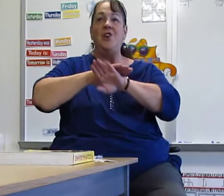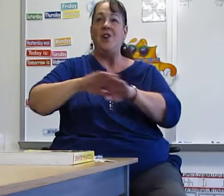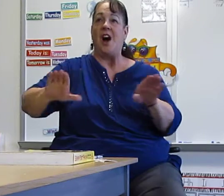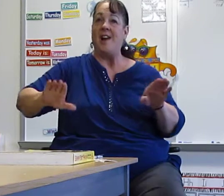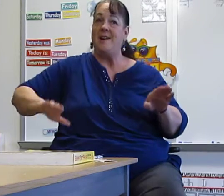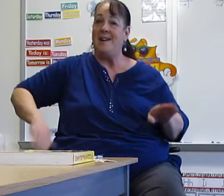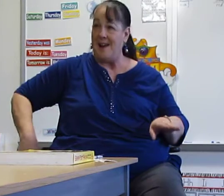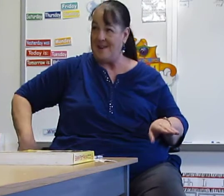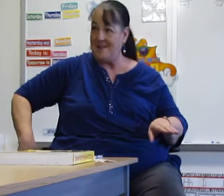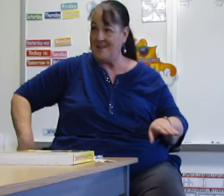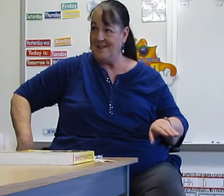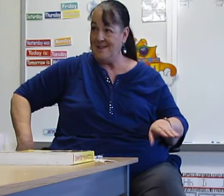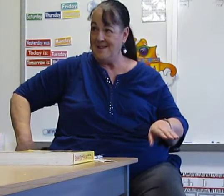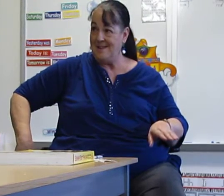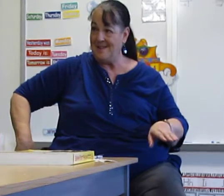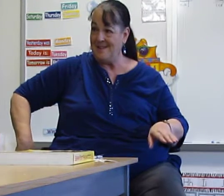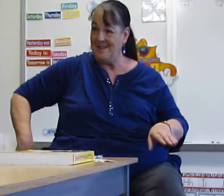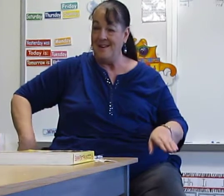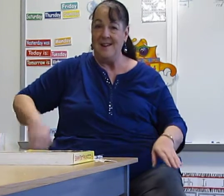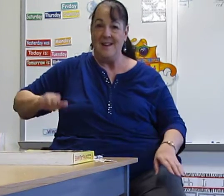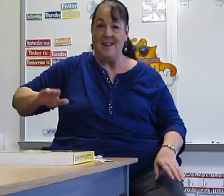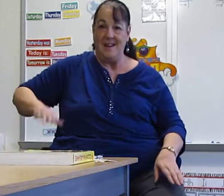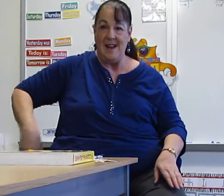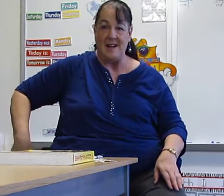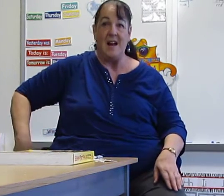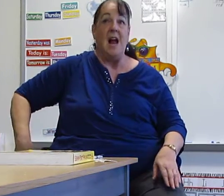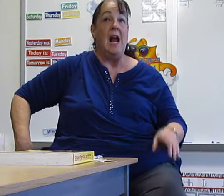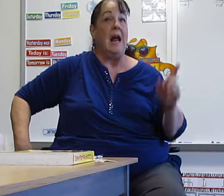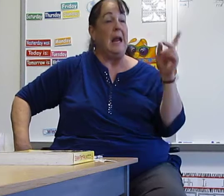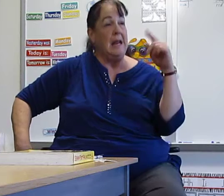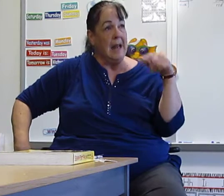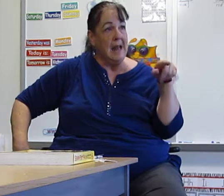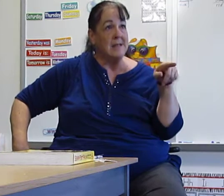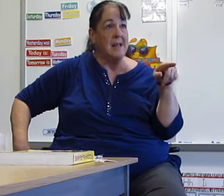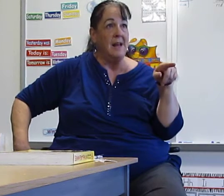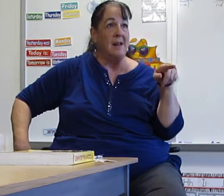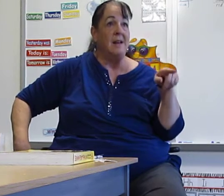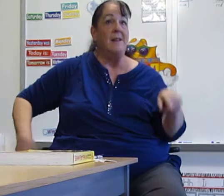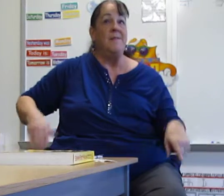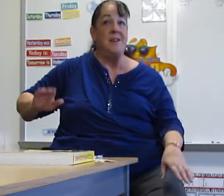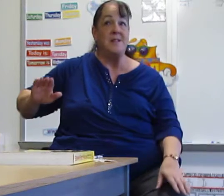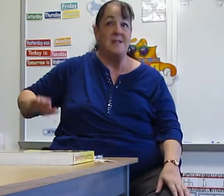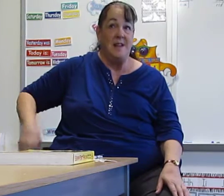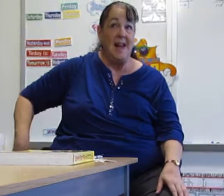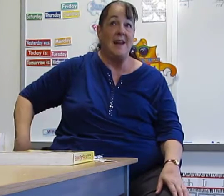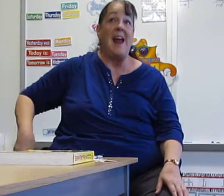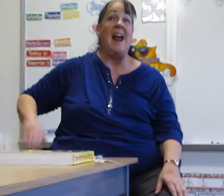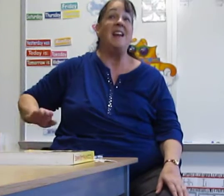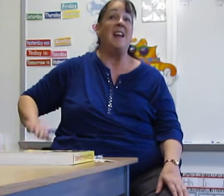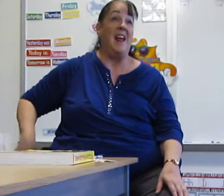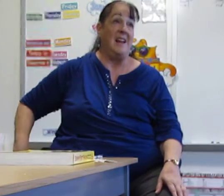Not yet. Yet. In ASL. This is yet and late.